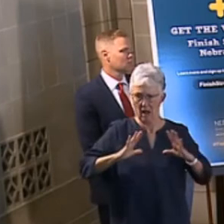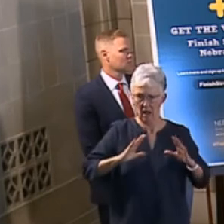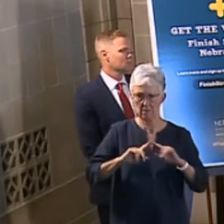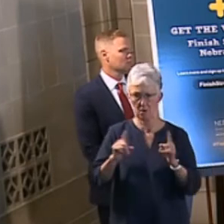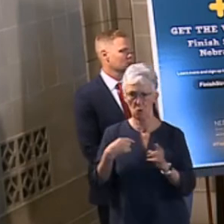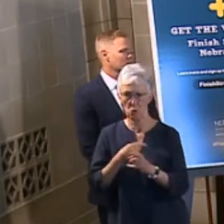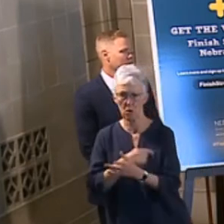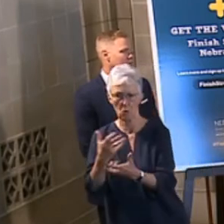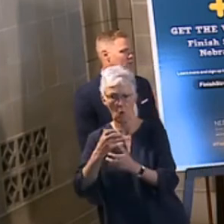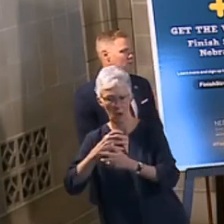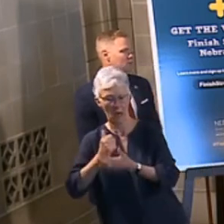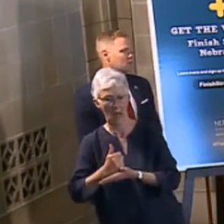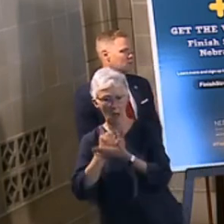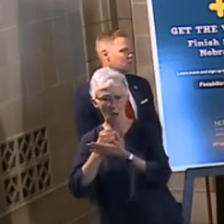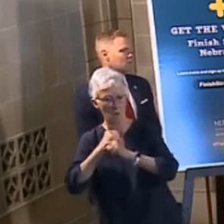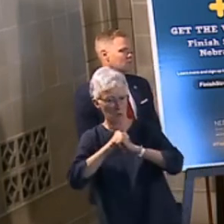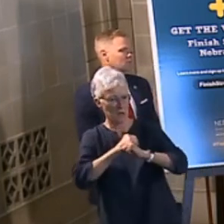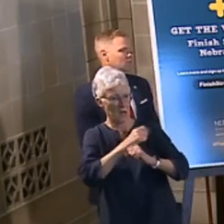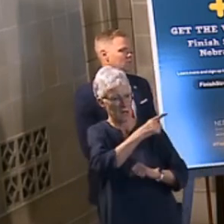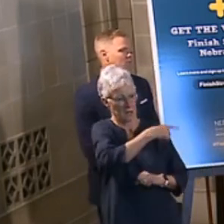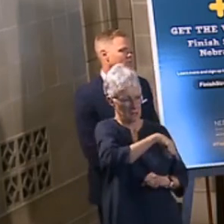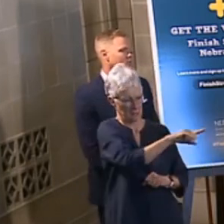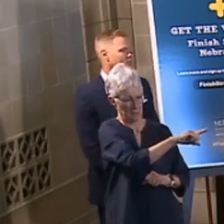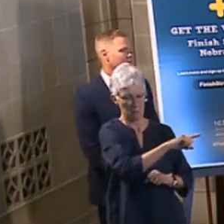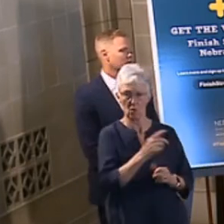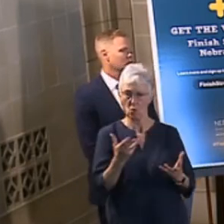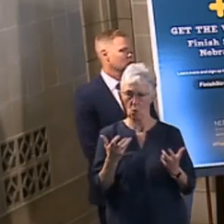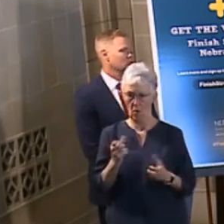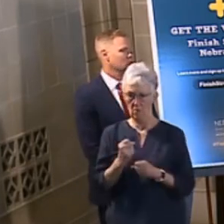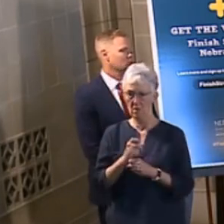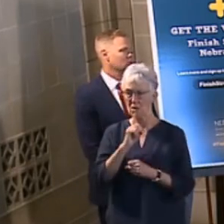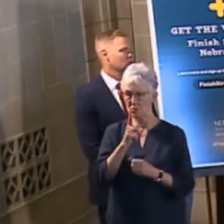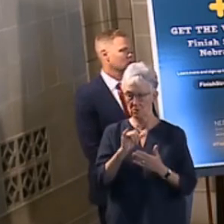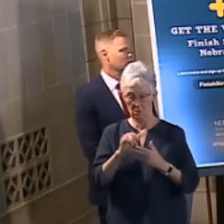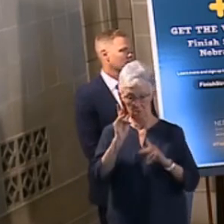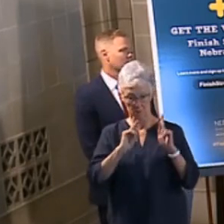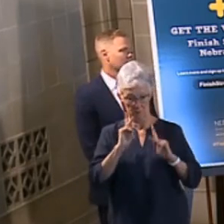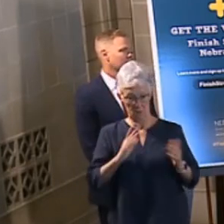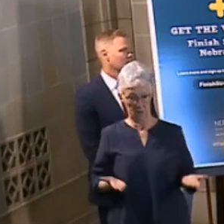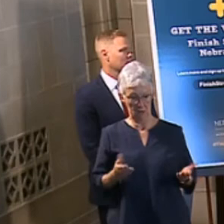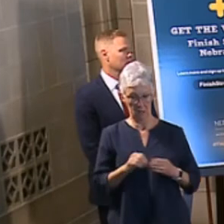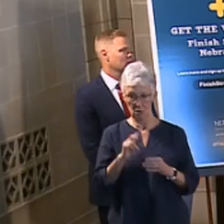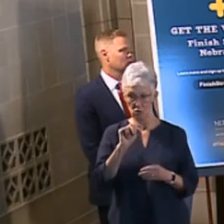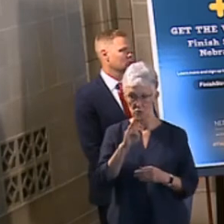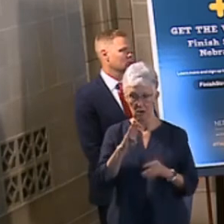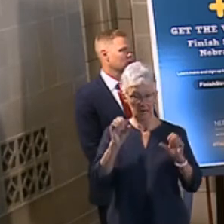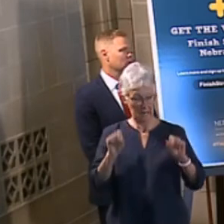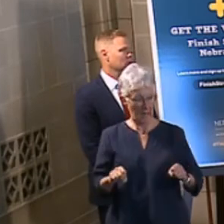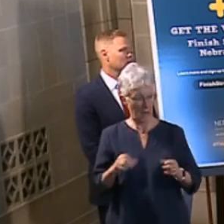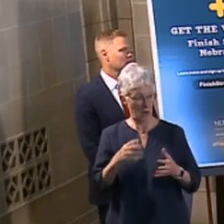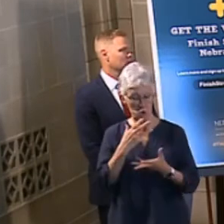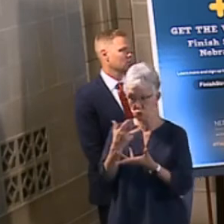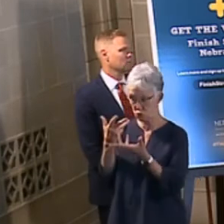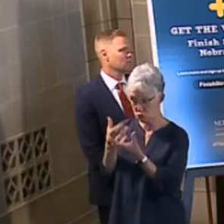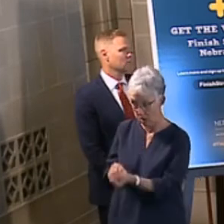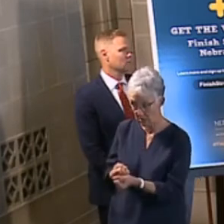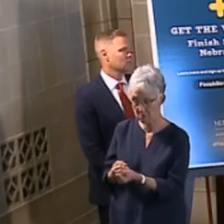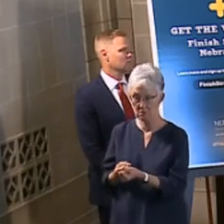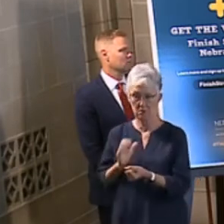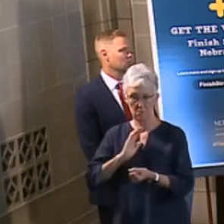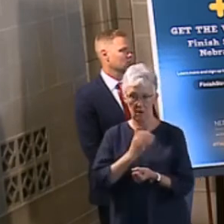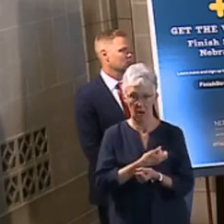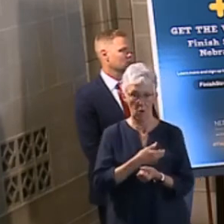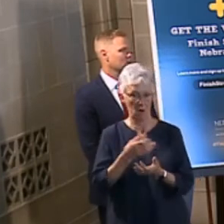key priority for the Department to make Nebraska the most trusted financial home for people and business. I greatly appreciate and admire the